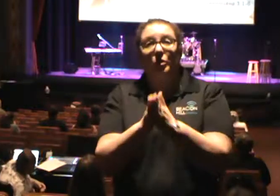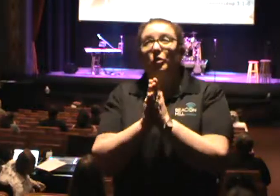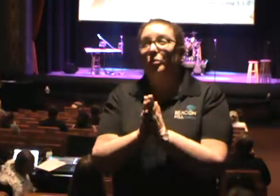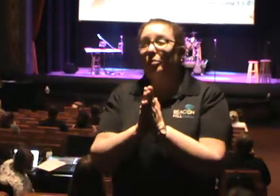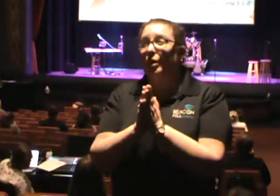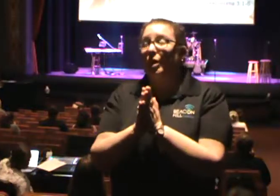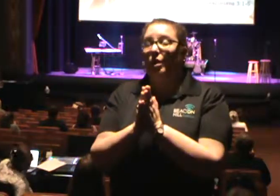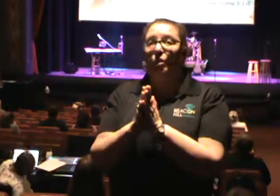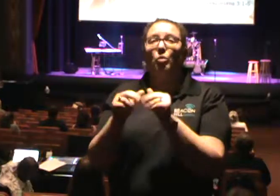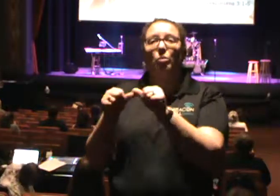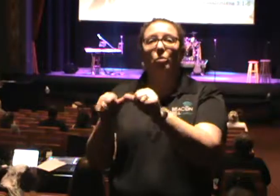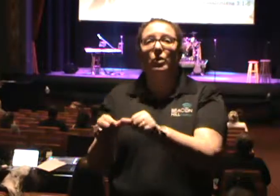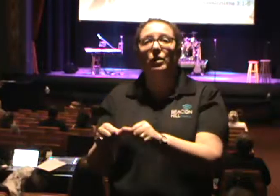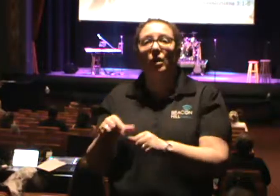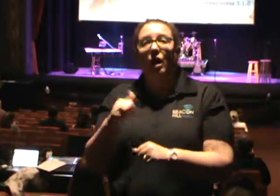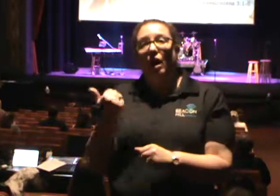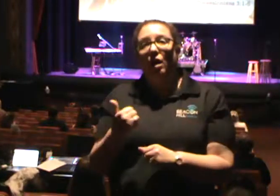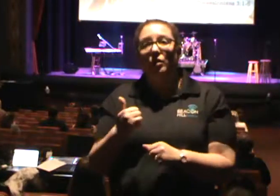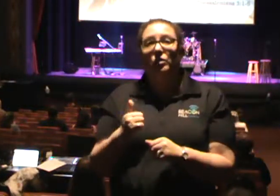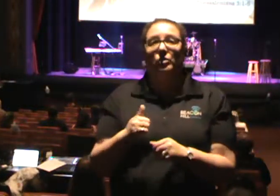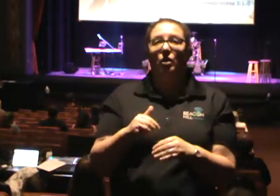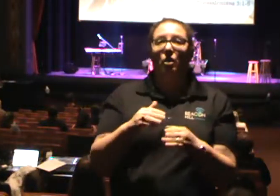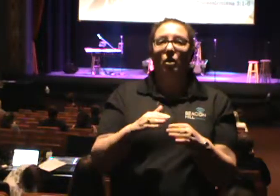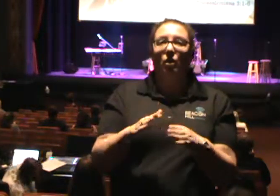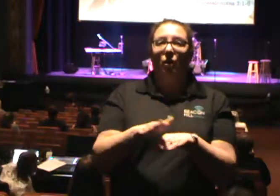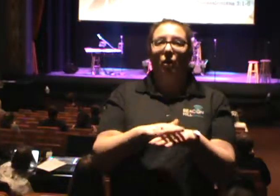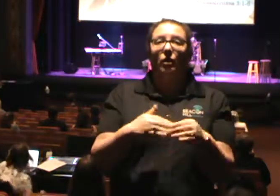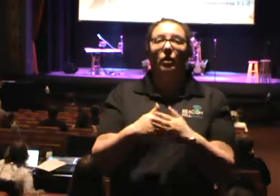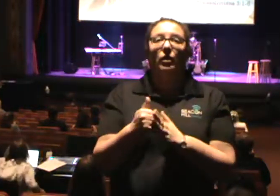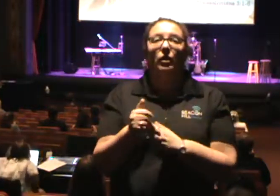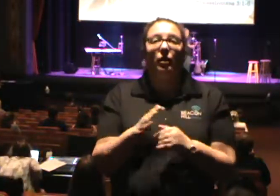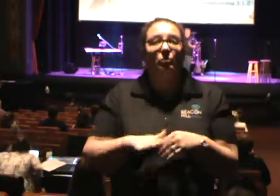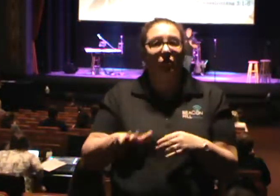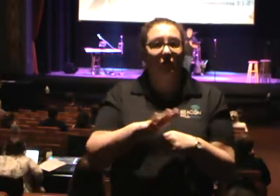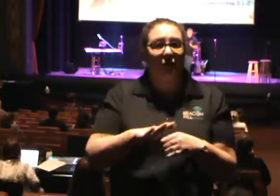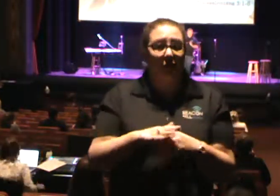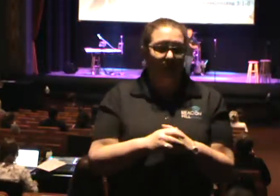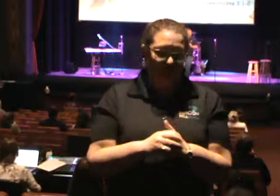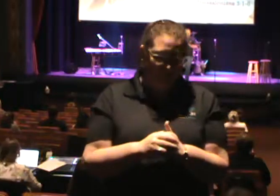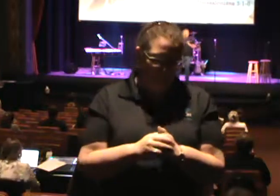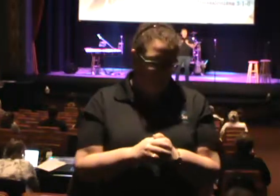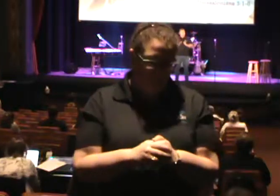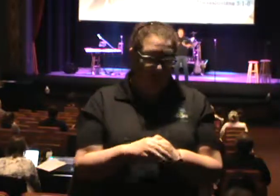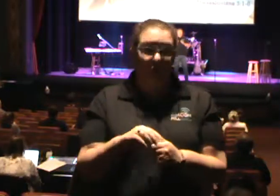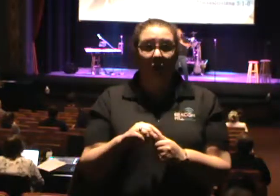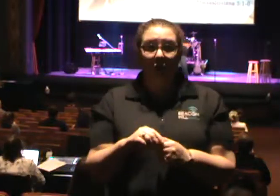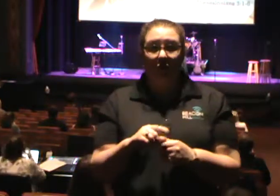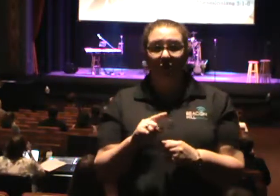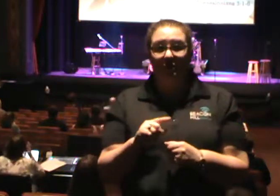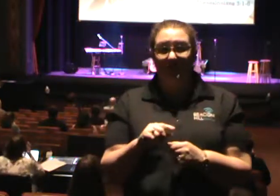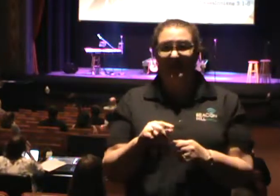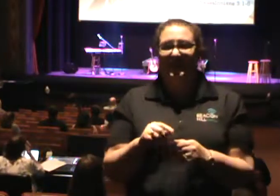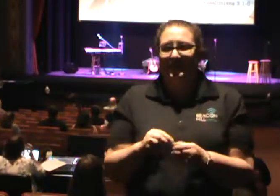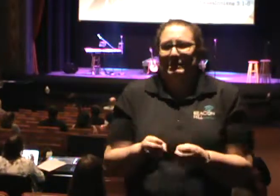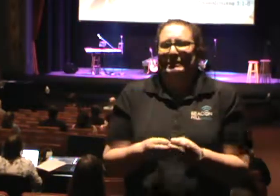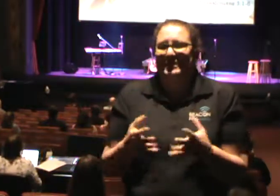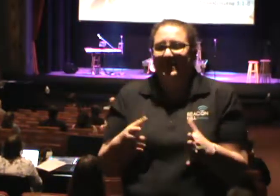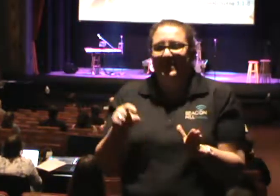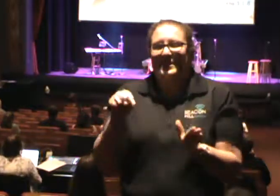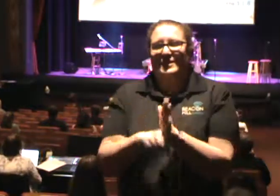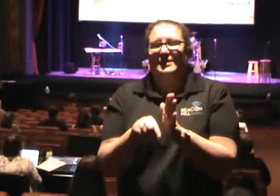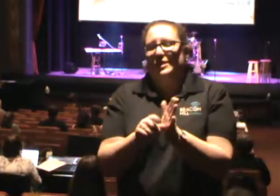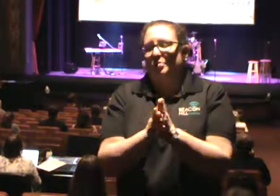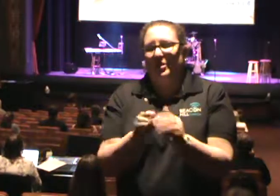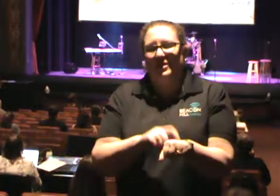are literally getting out of their comfort zone. As a of fact, some of their most deep prayer time when they first get up here is that someone would actually not come up to them.